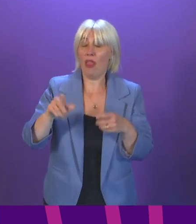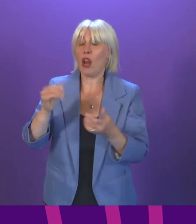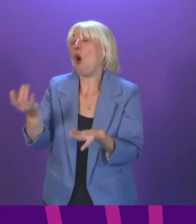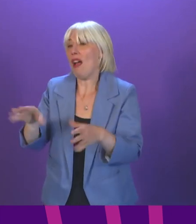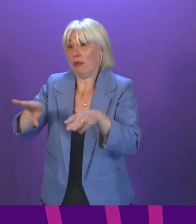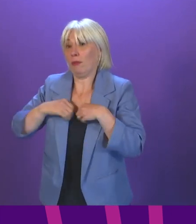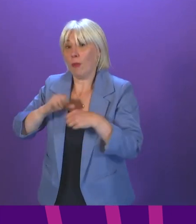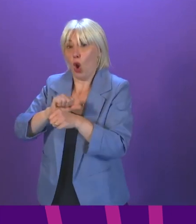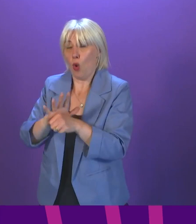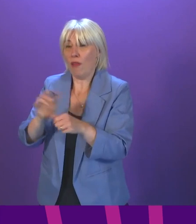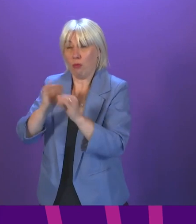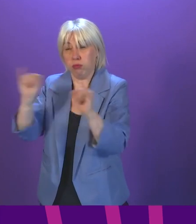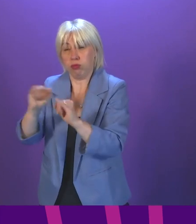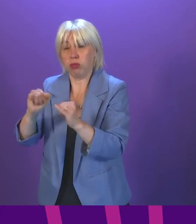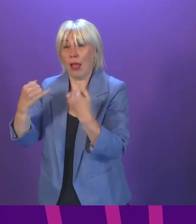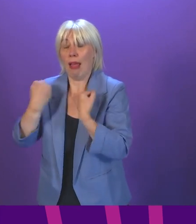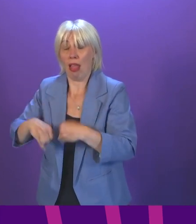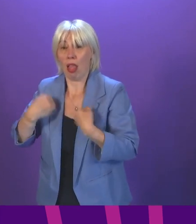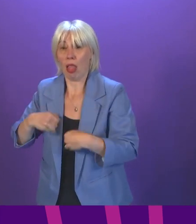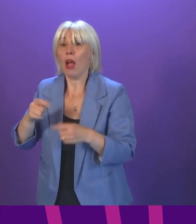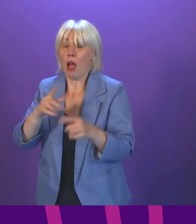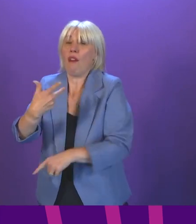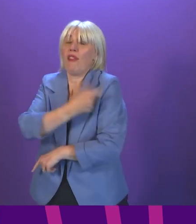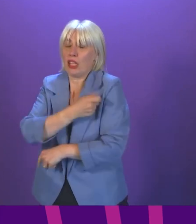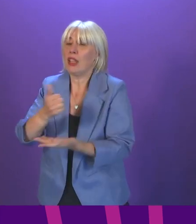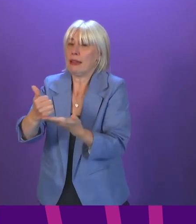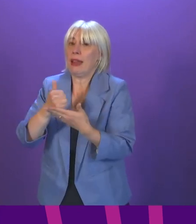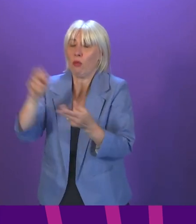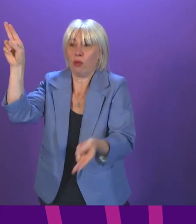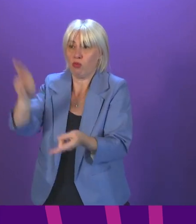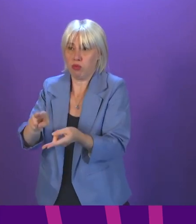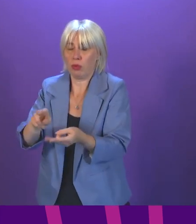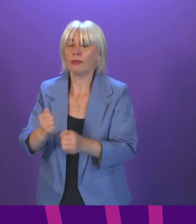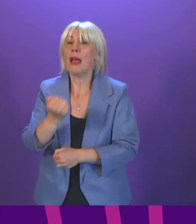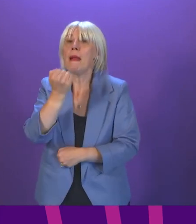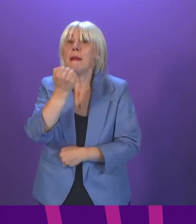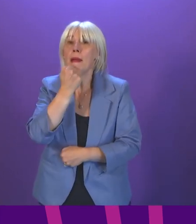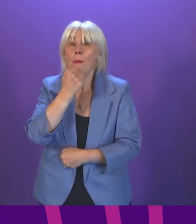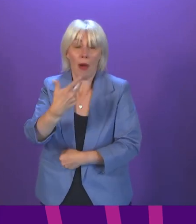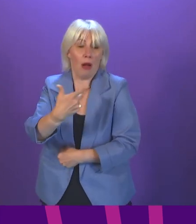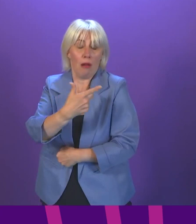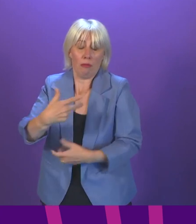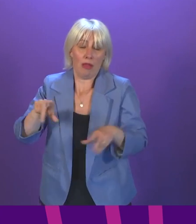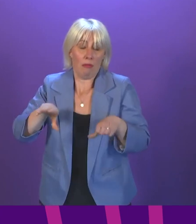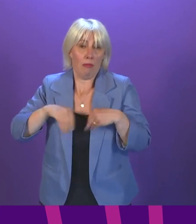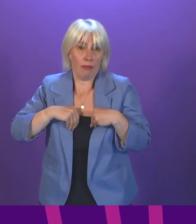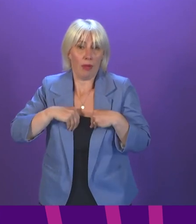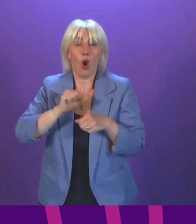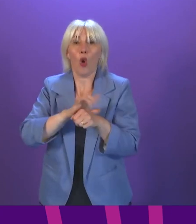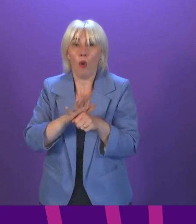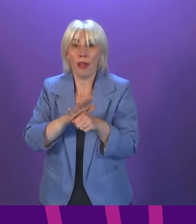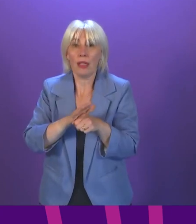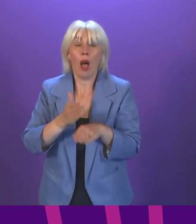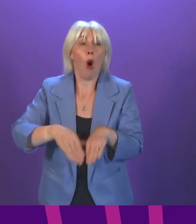COVID. And that continues to be true. The proportion of people with the virus who end up in hospital is much lower now than it was